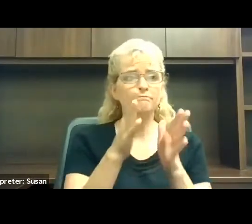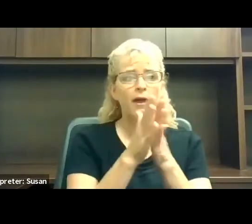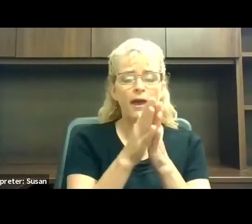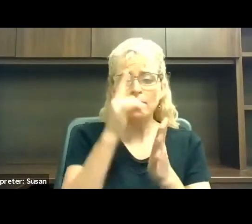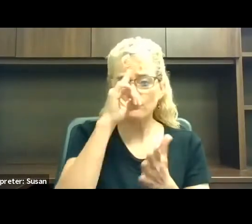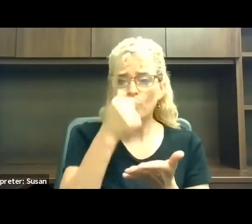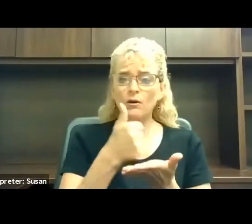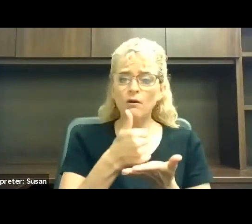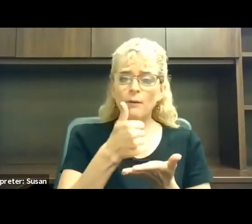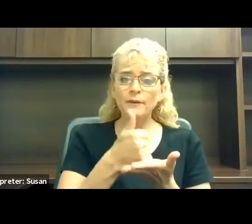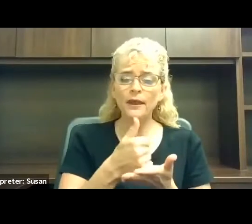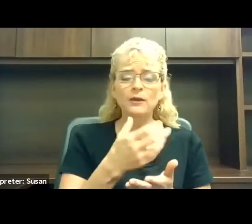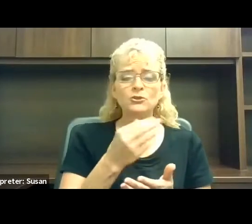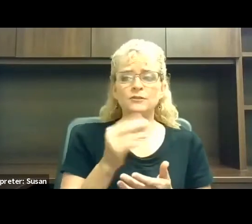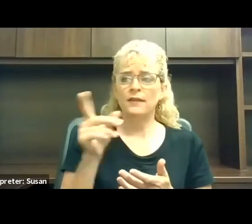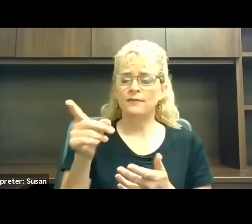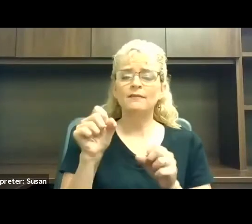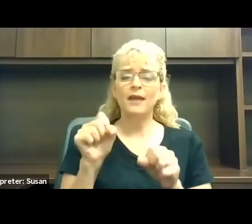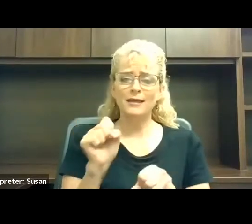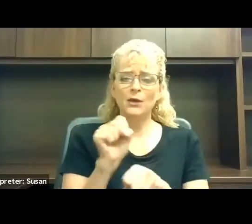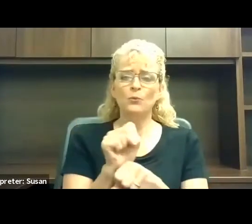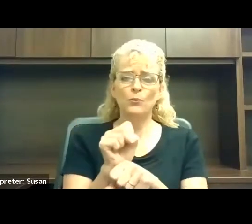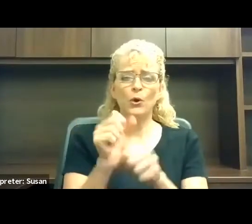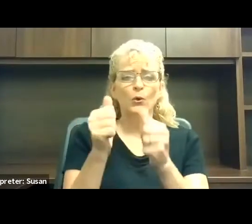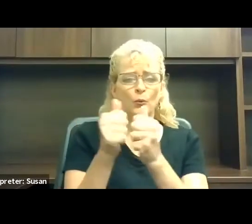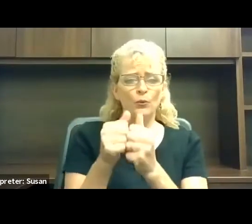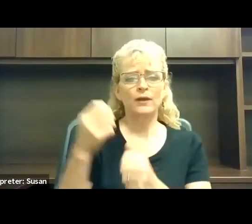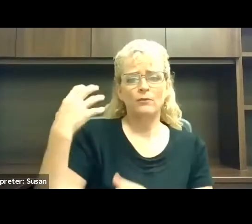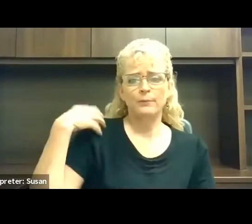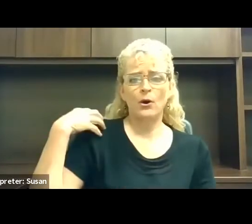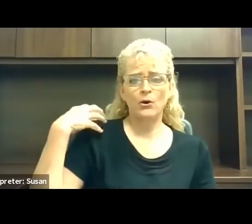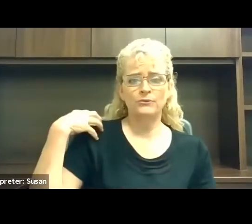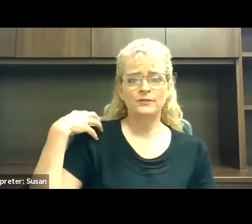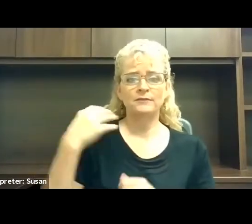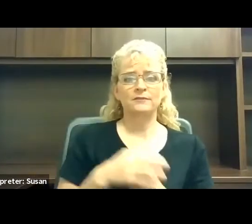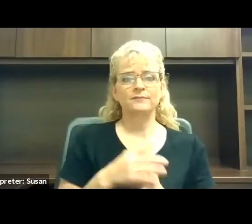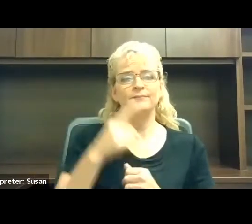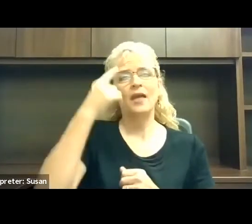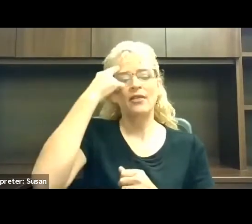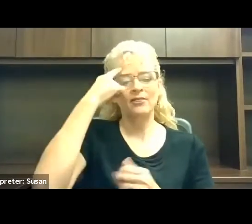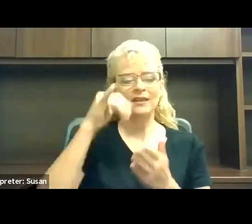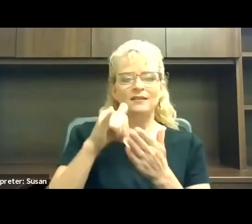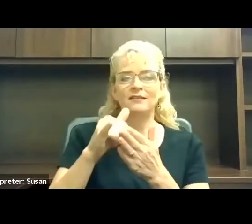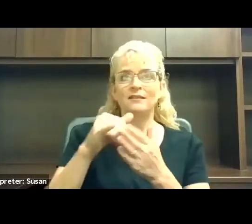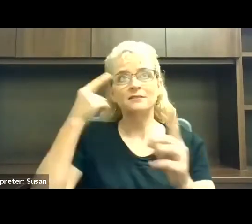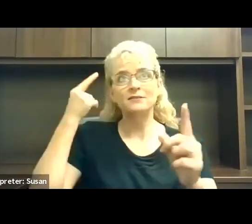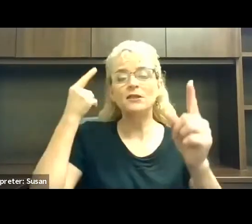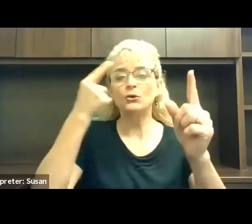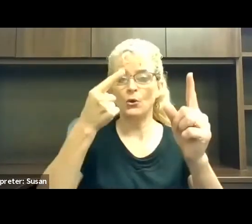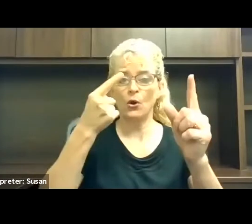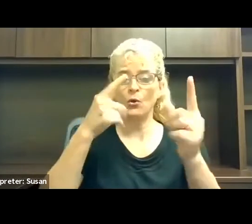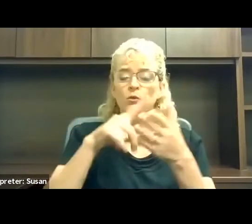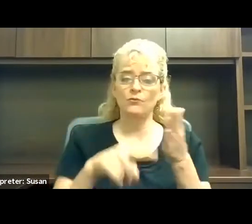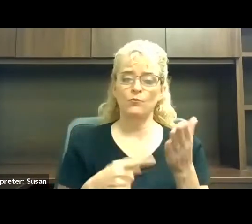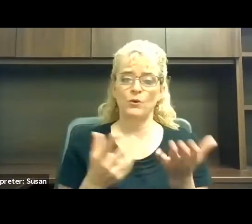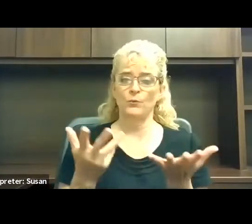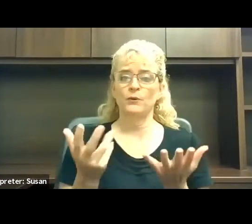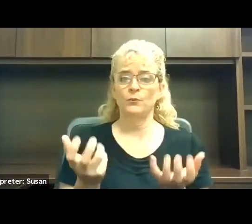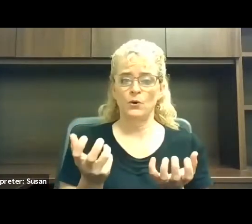with employers. These are the I think the ultimate goal of what we wanted because we wanted